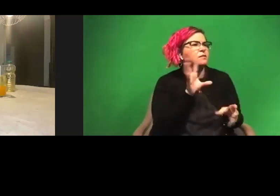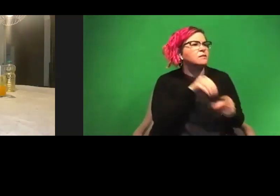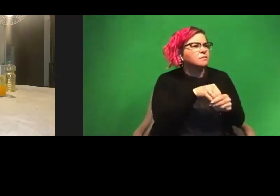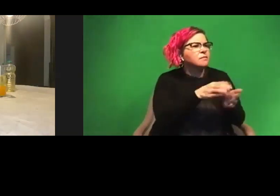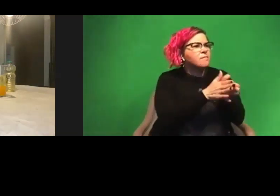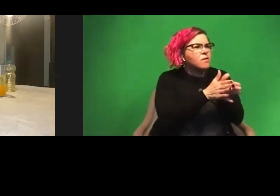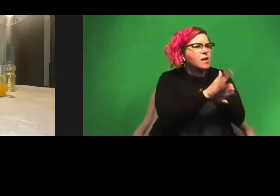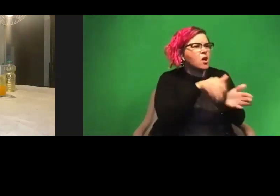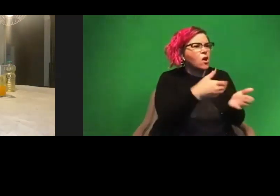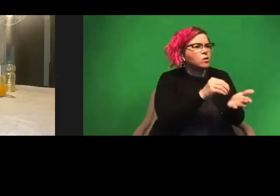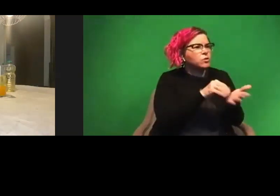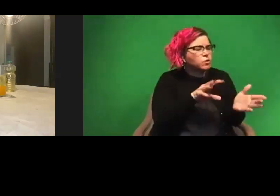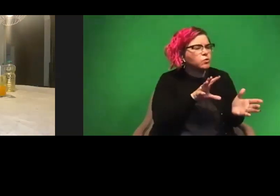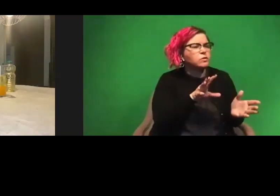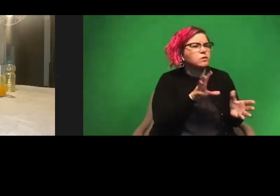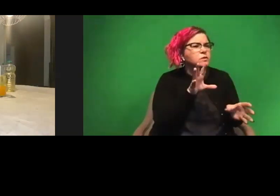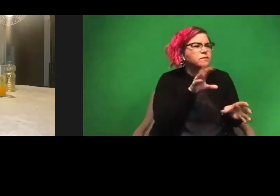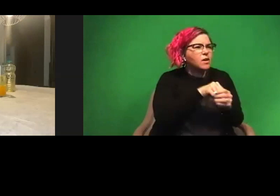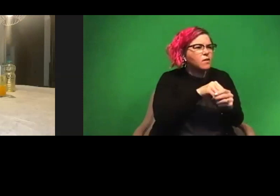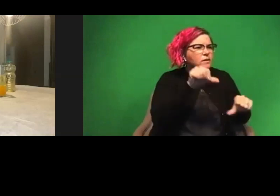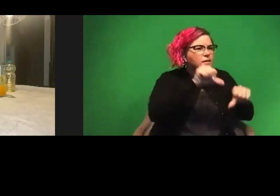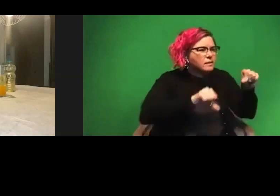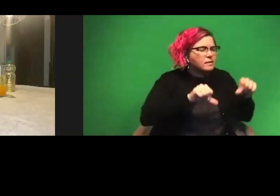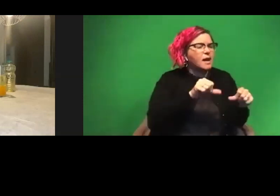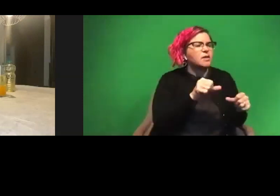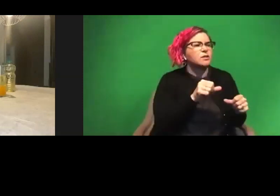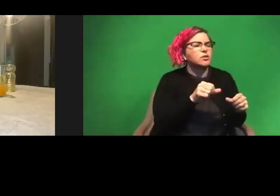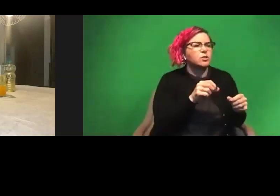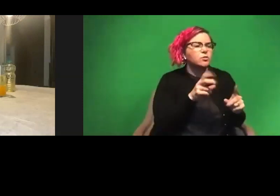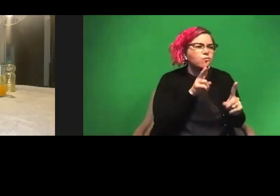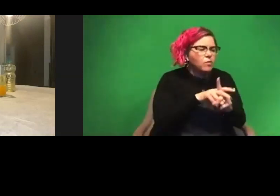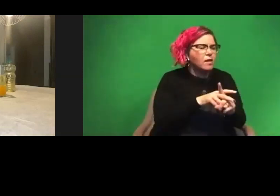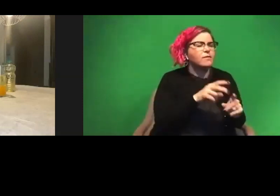through relevant community-based science experience experiences?